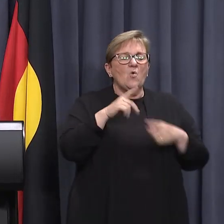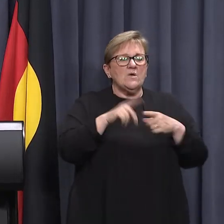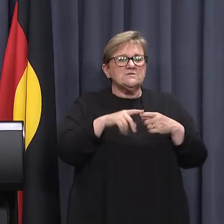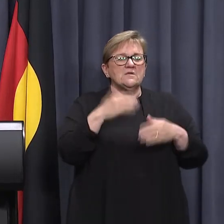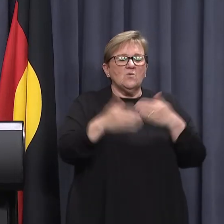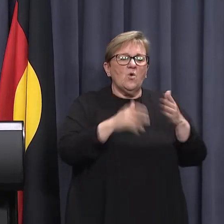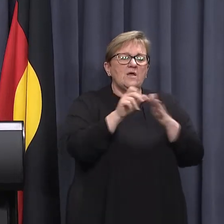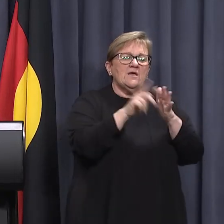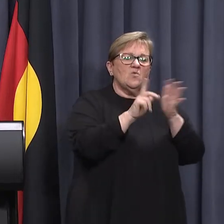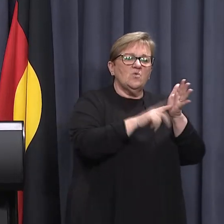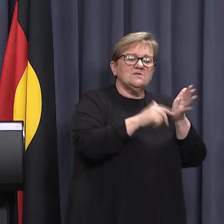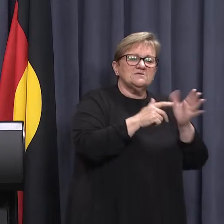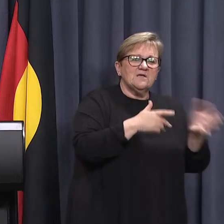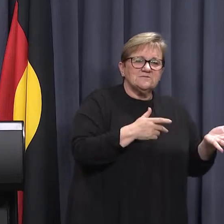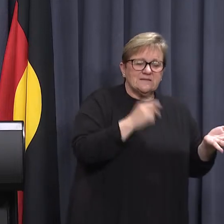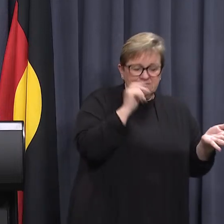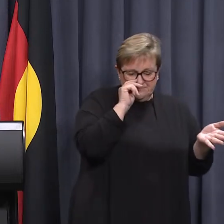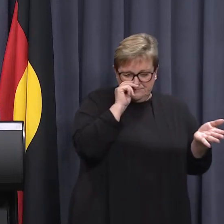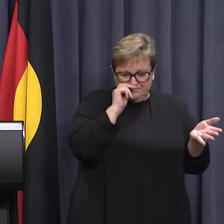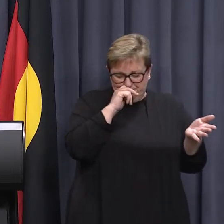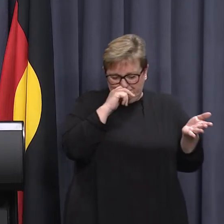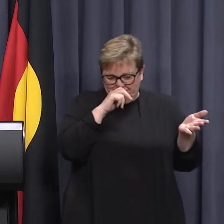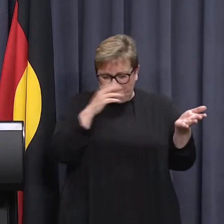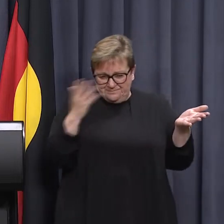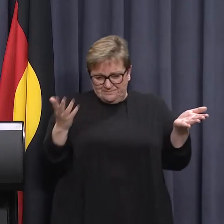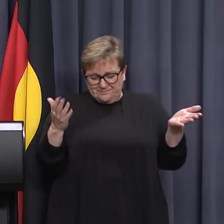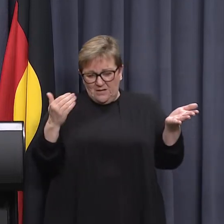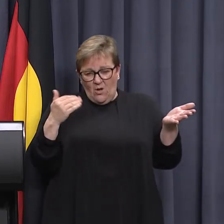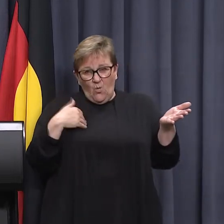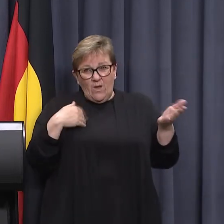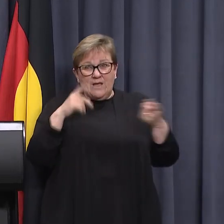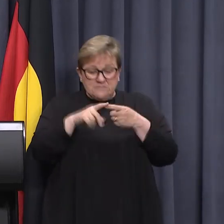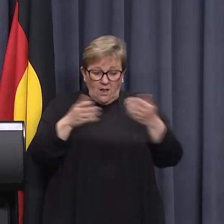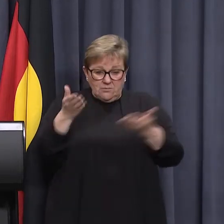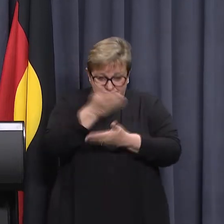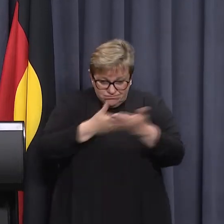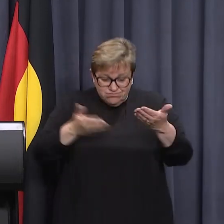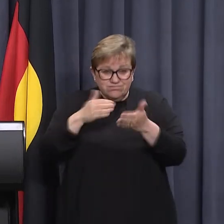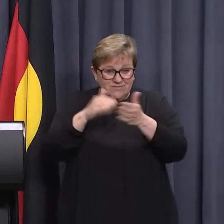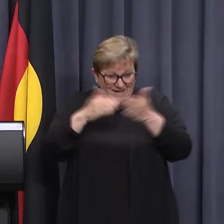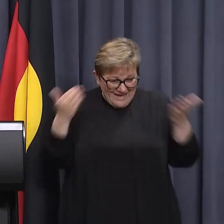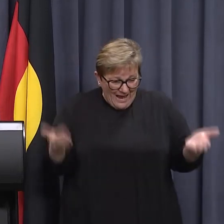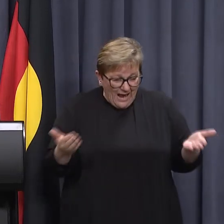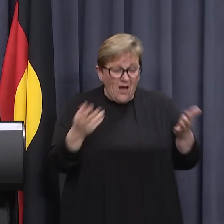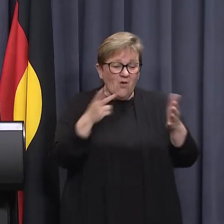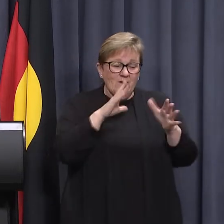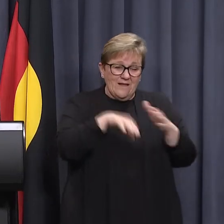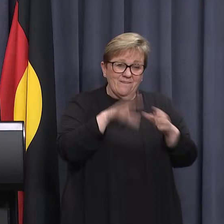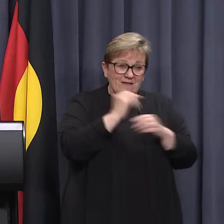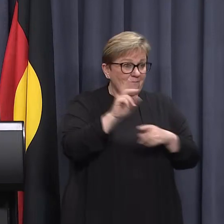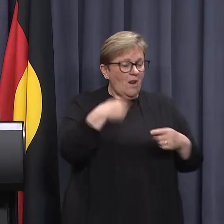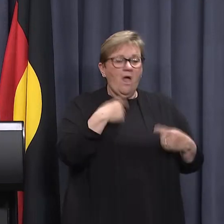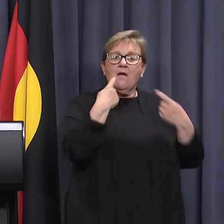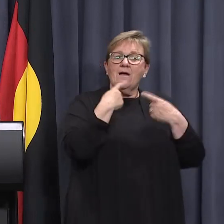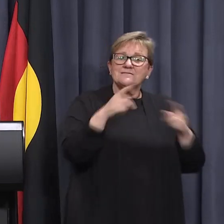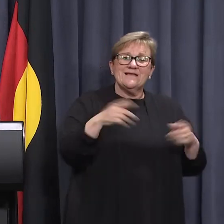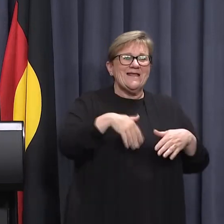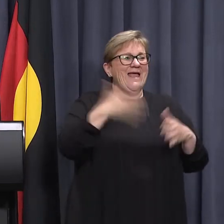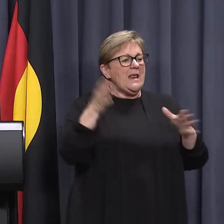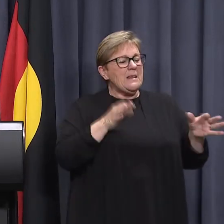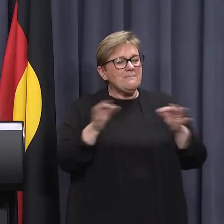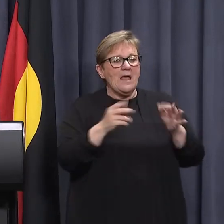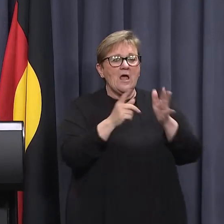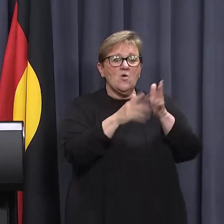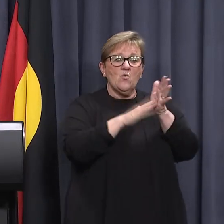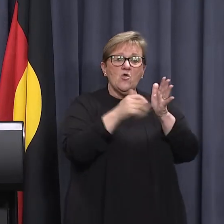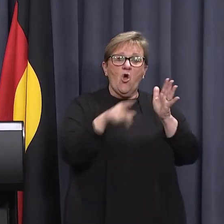off the Delta modelling that we have? Well, we're having those discussions within government. As I said, any modelling around